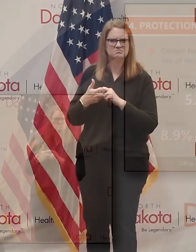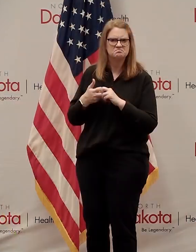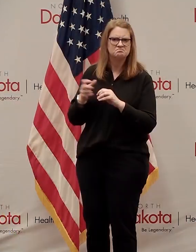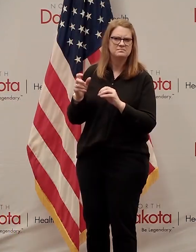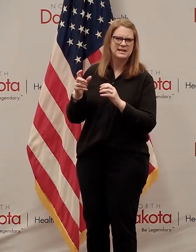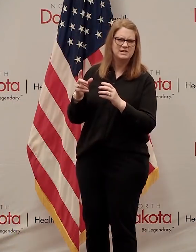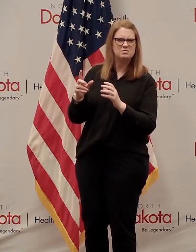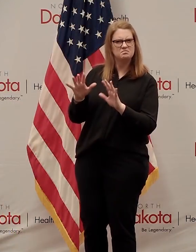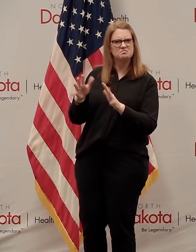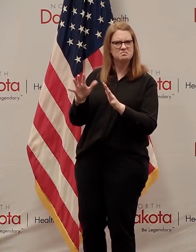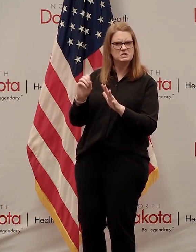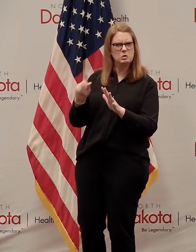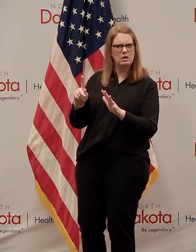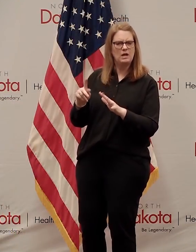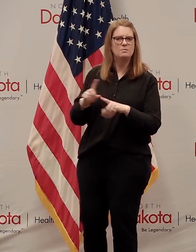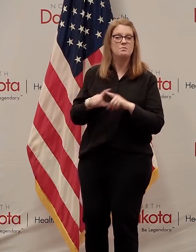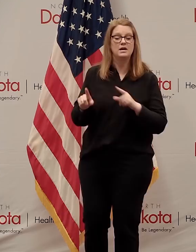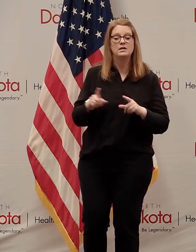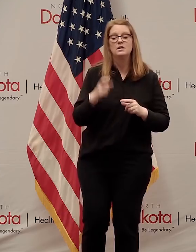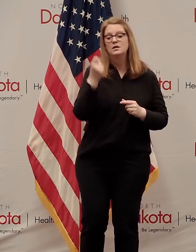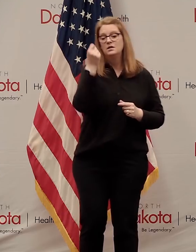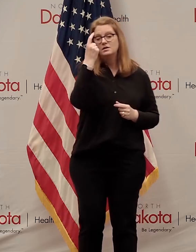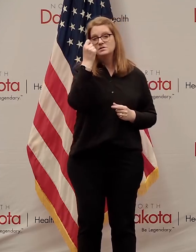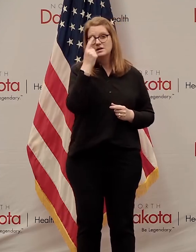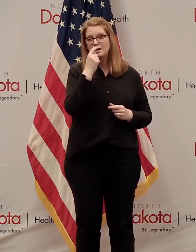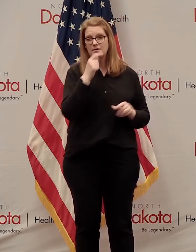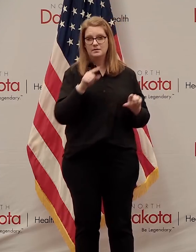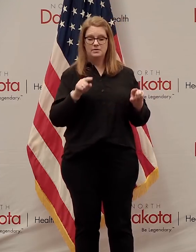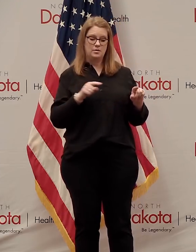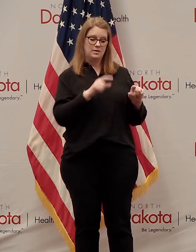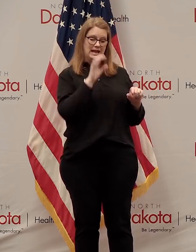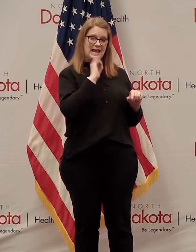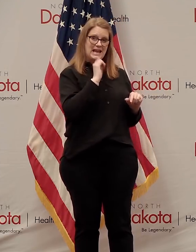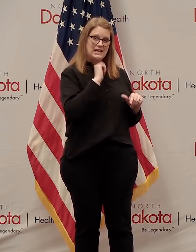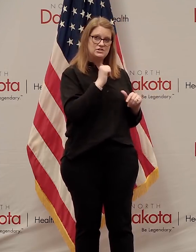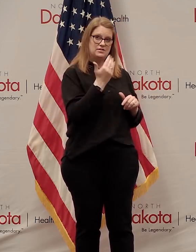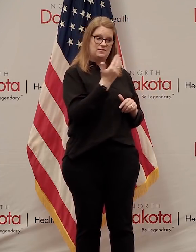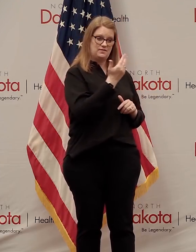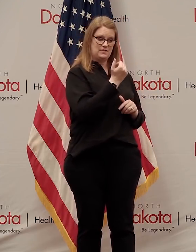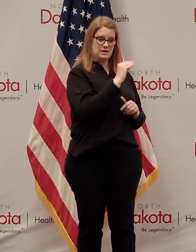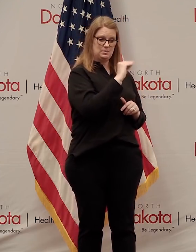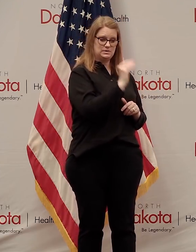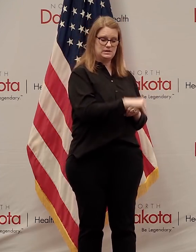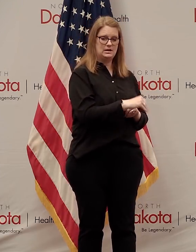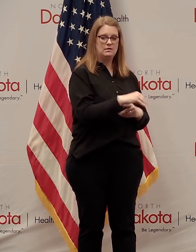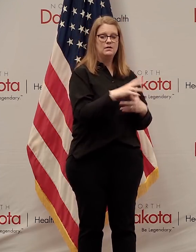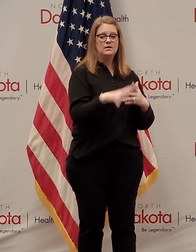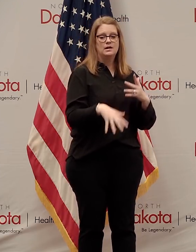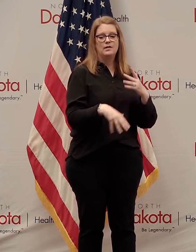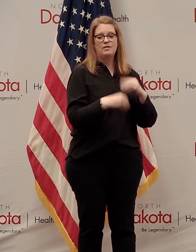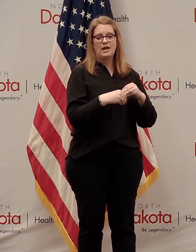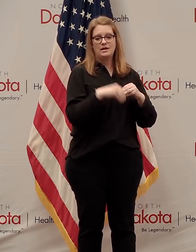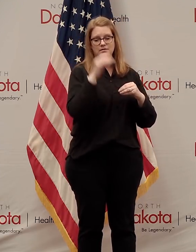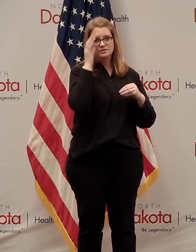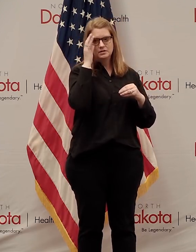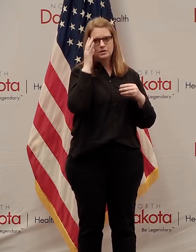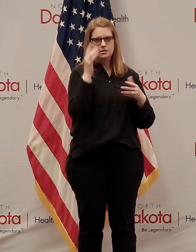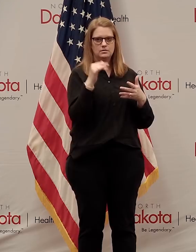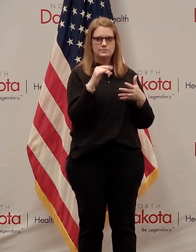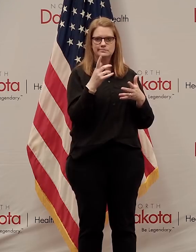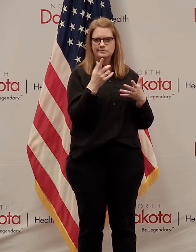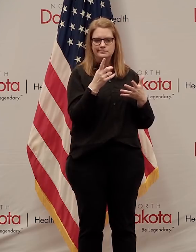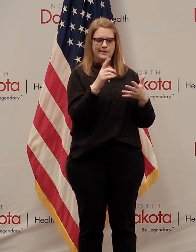that we believe the combination of these, we know at age that's 15 percent. And then you throw in all these other